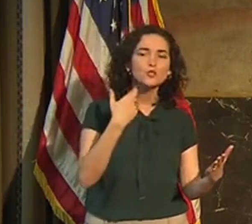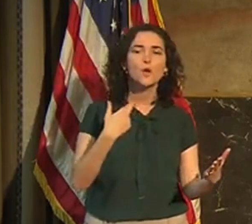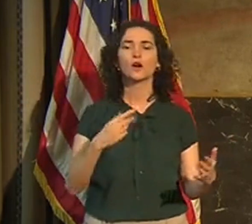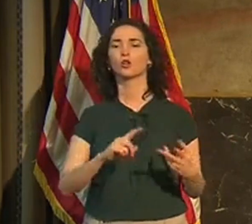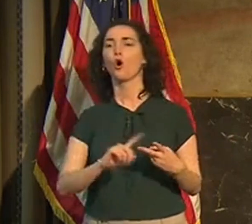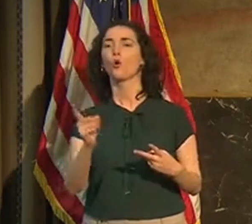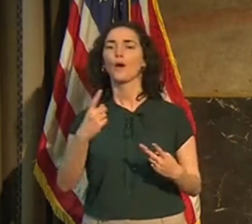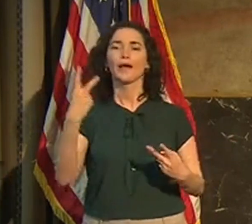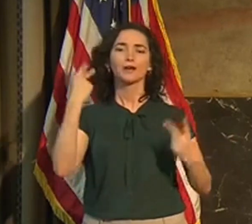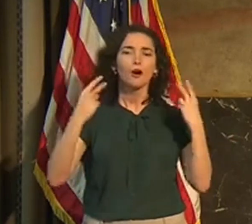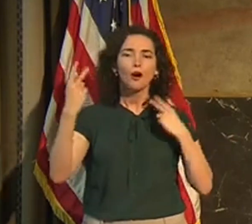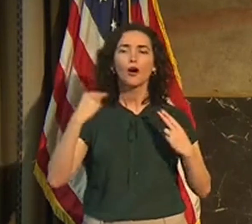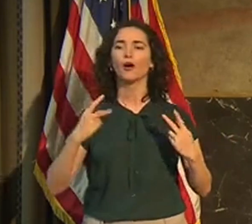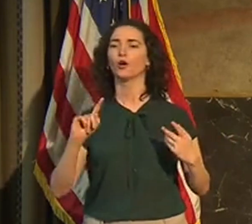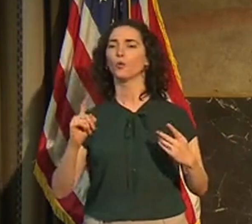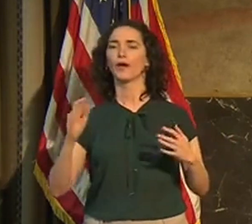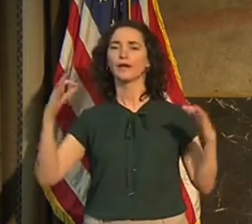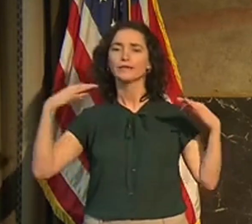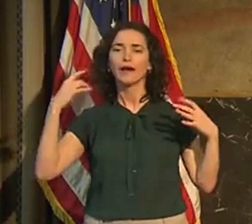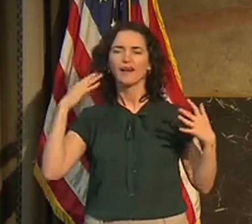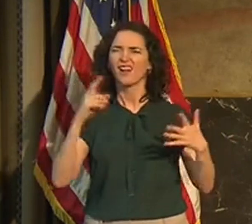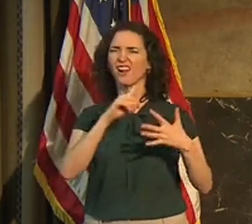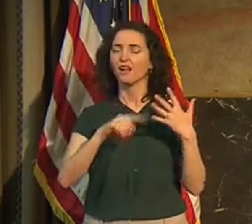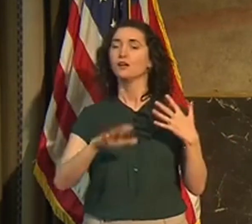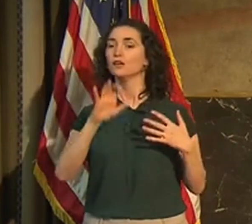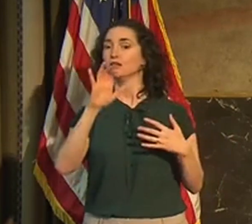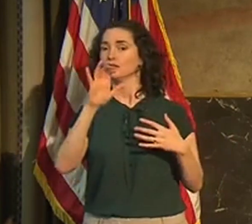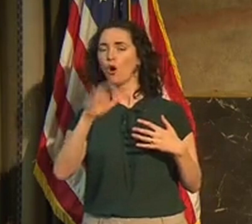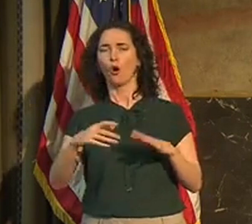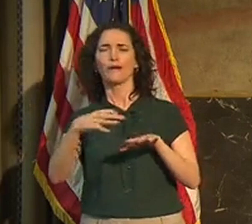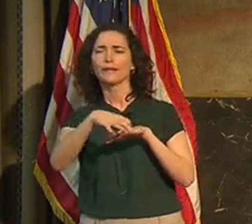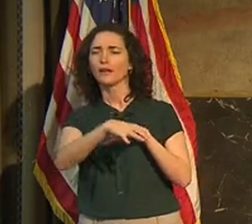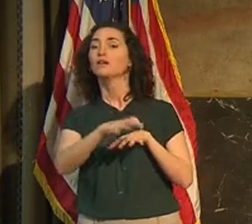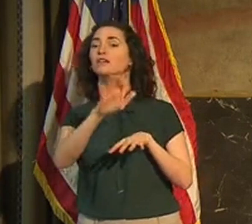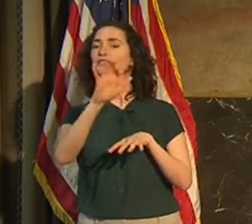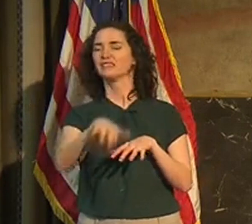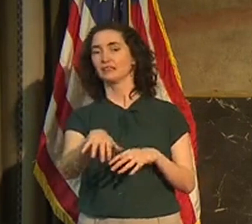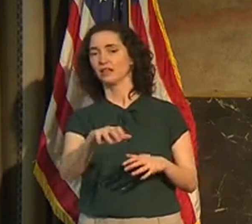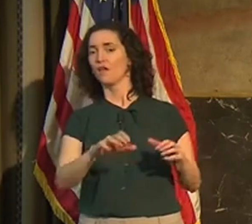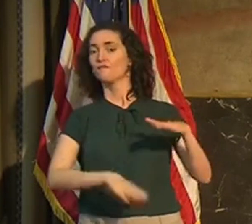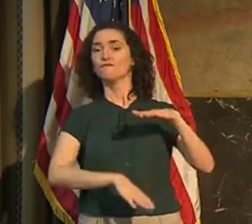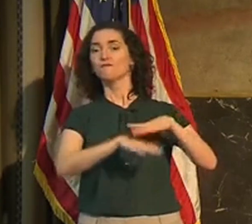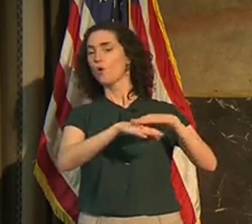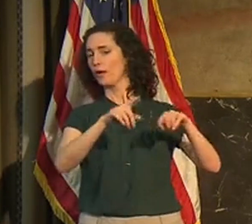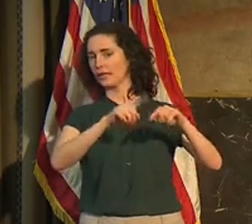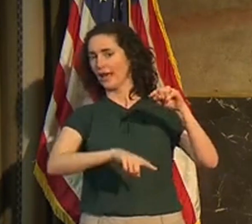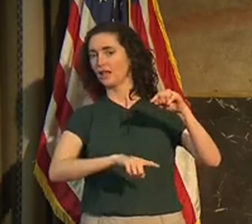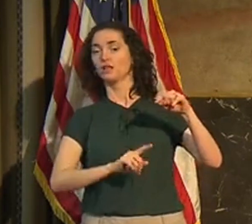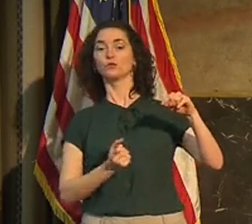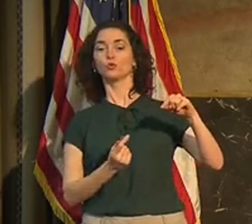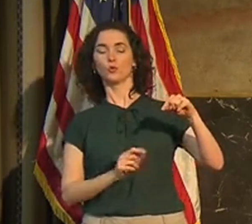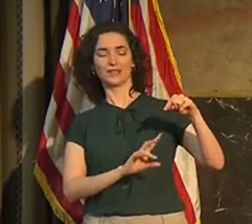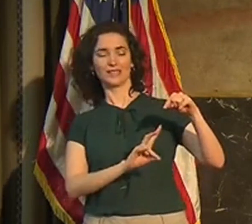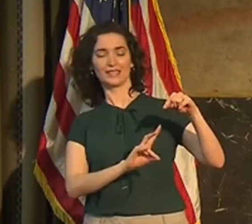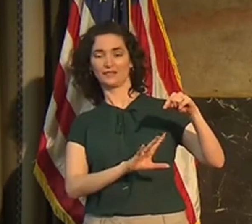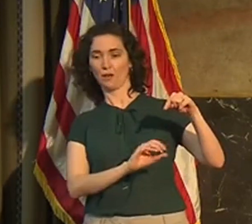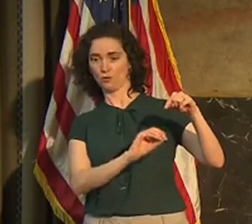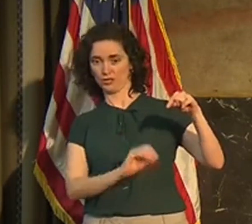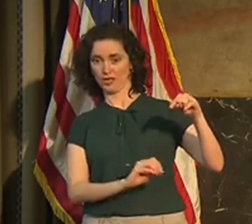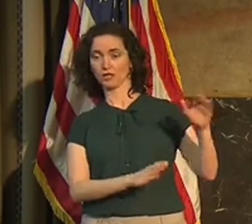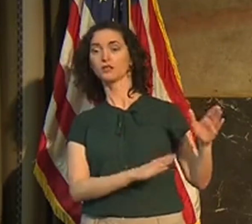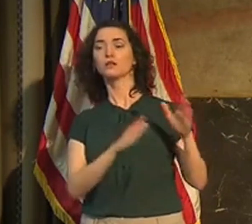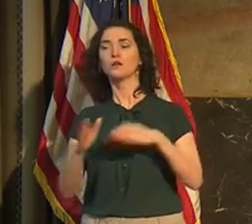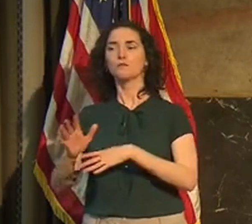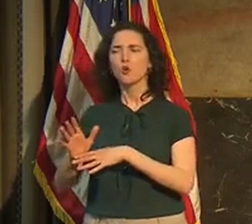capacity, uh, and indoor gatherings and event centers will be capped at 50% of their capacity and limited to 250 people.